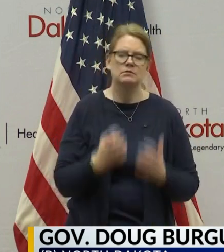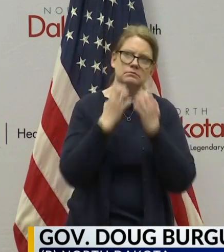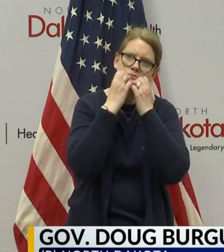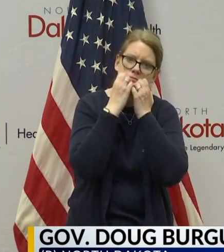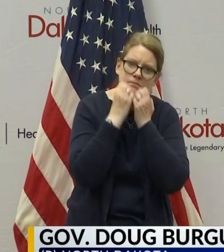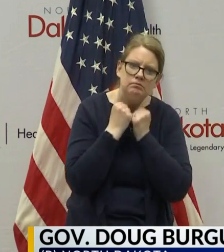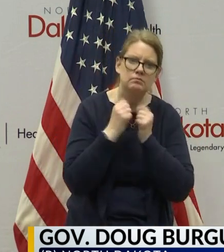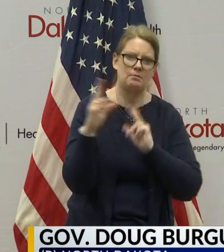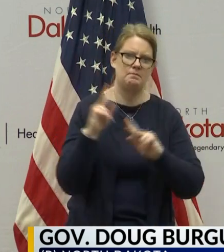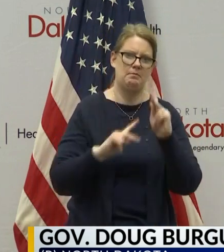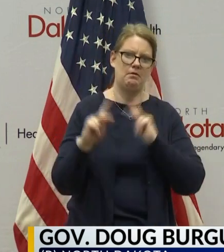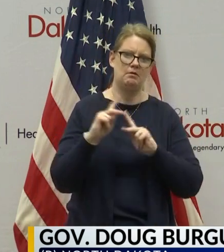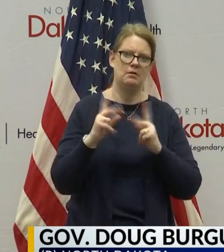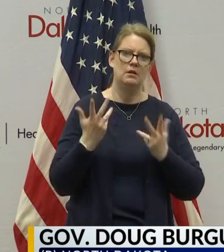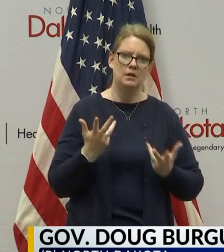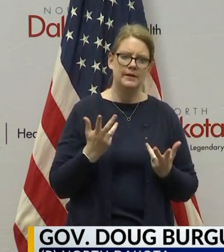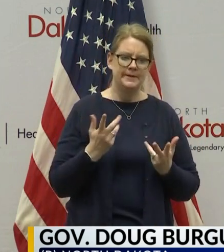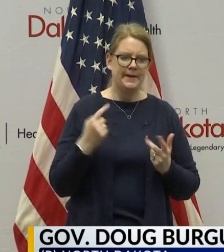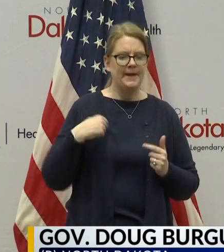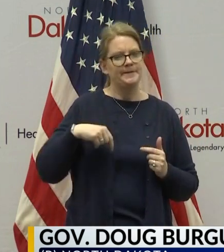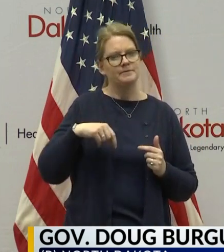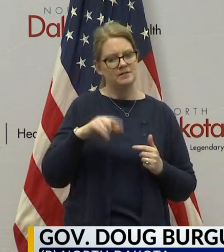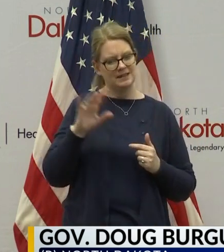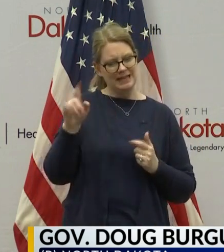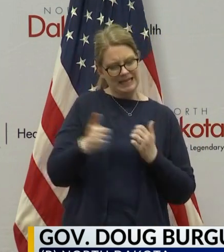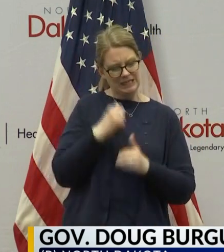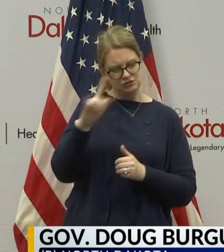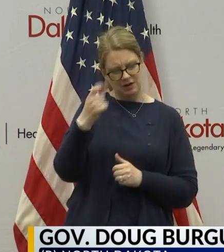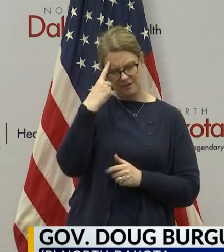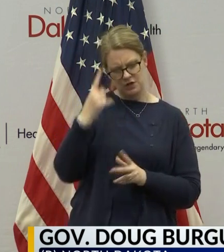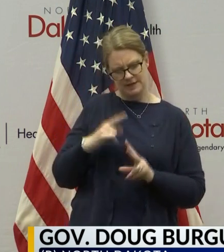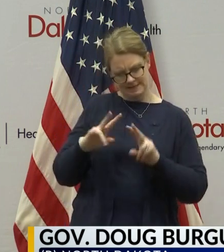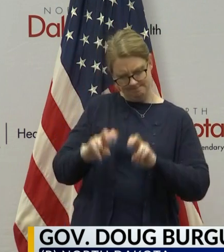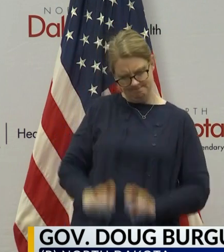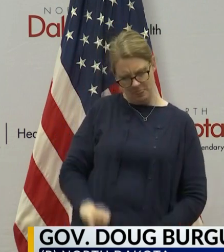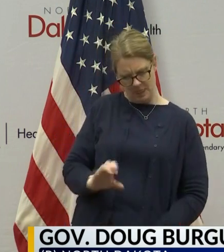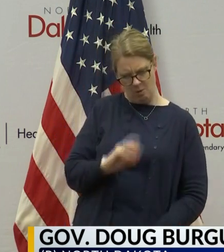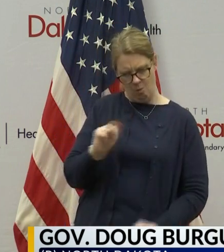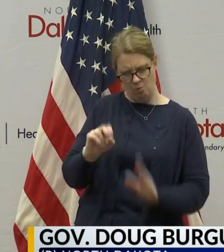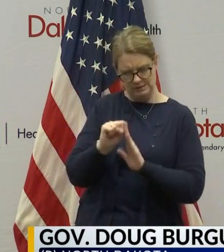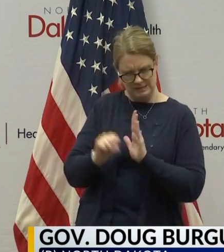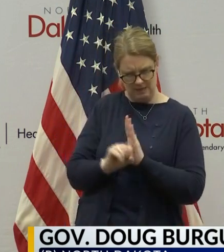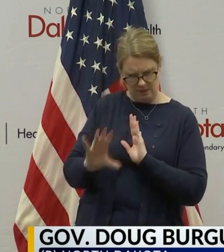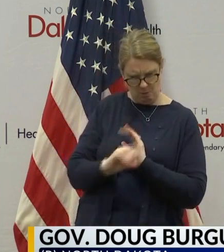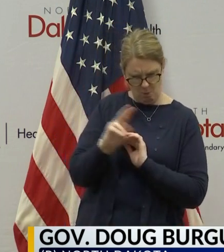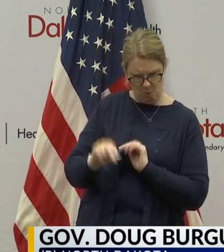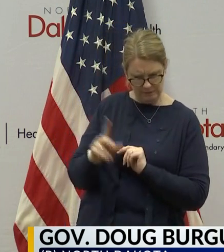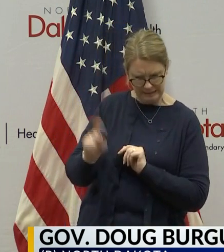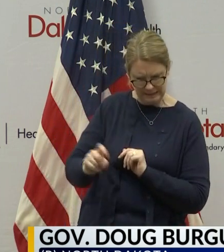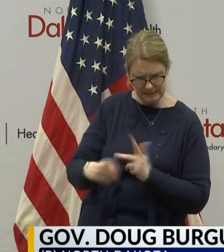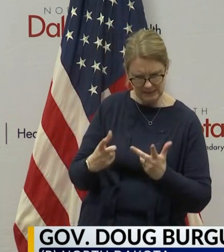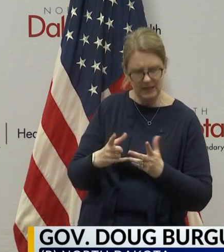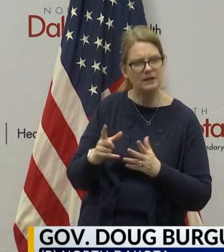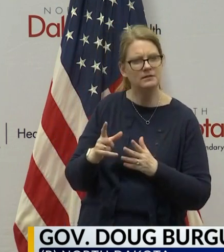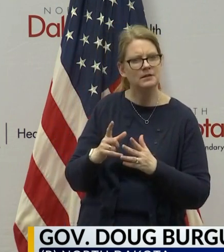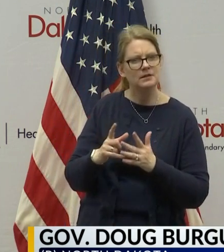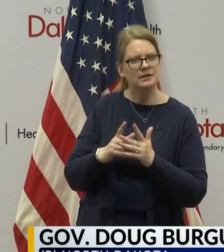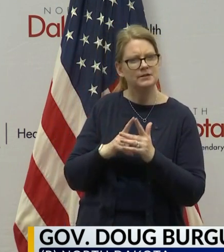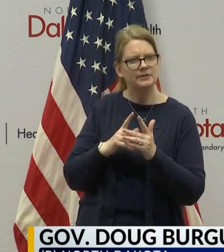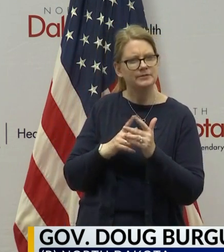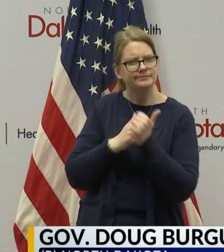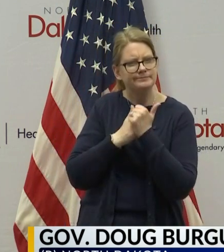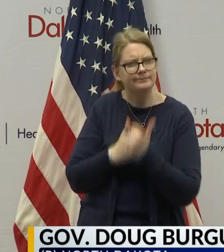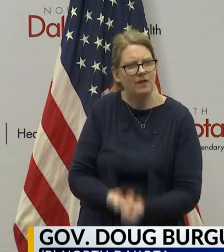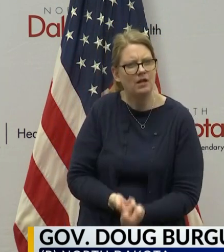people, and every governor is acting in the best interest of their people. The fact, I'm really thrilled that we have a